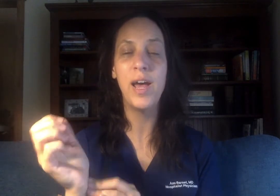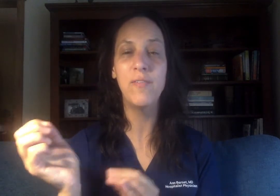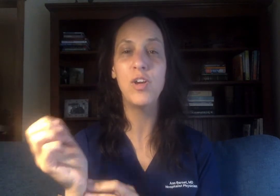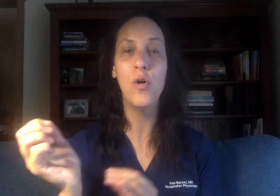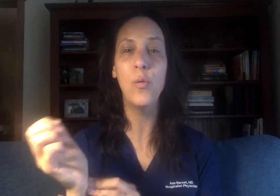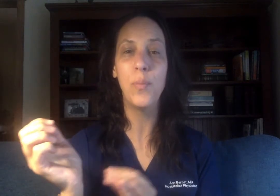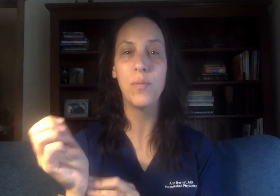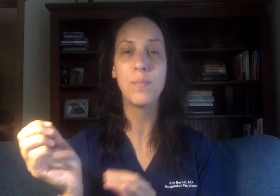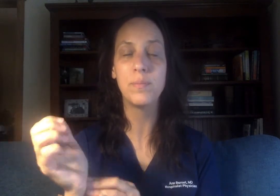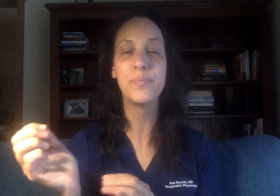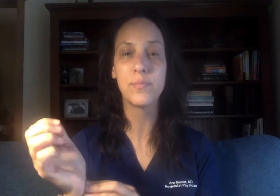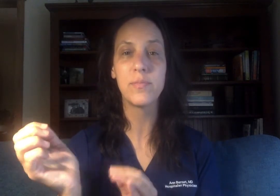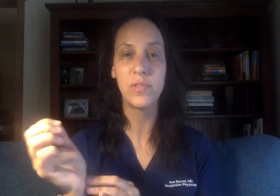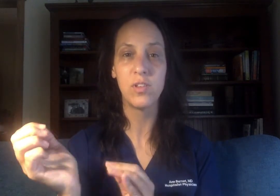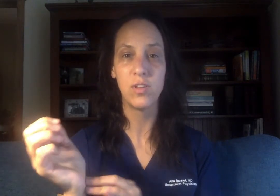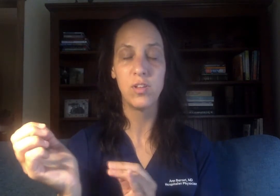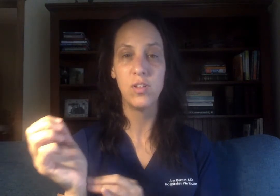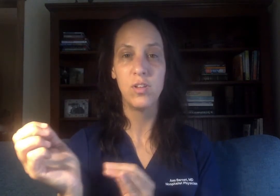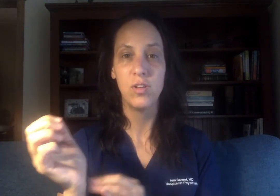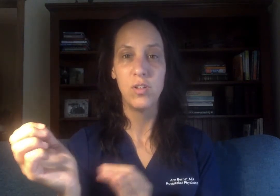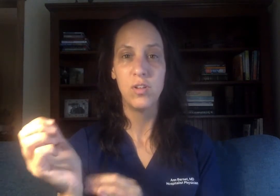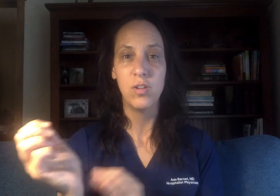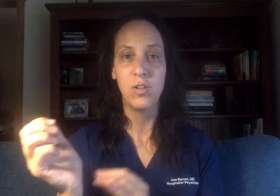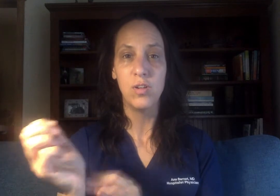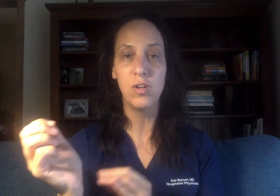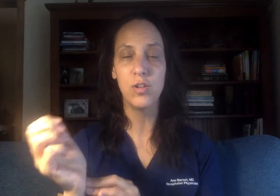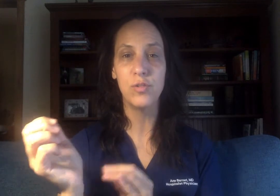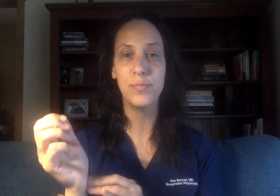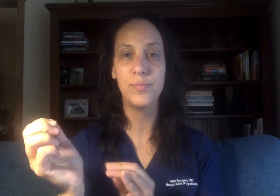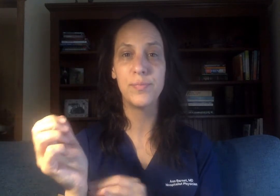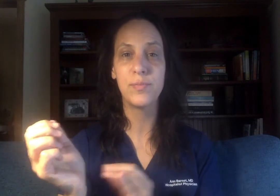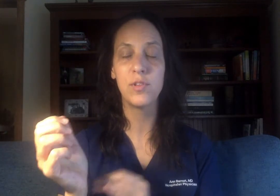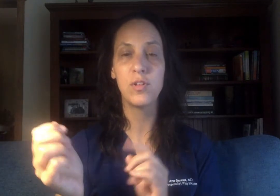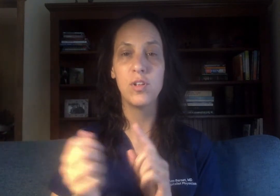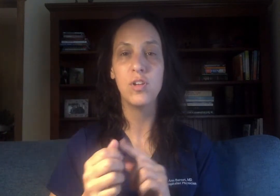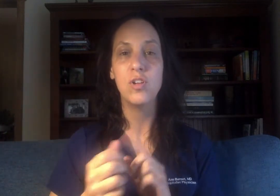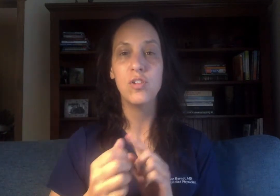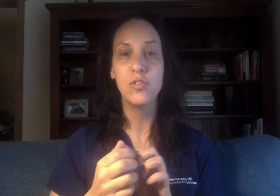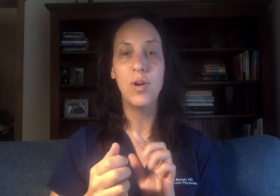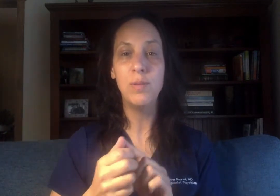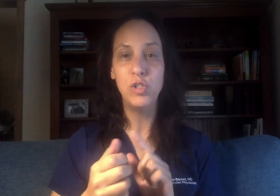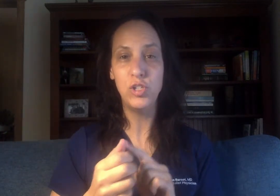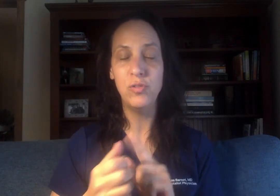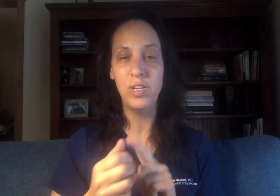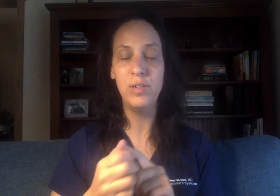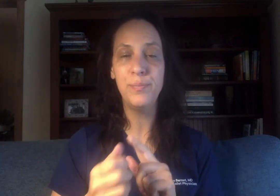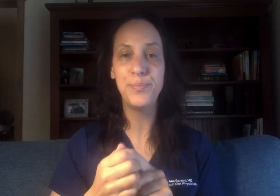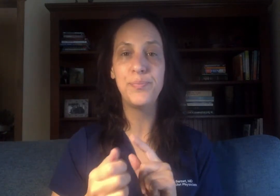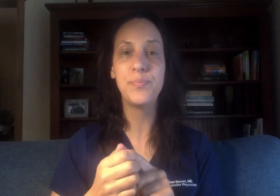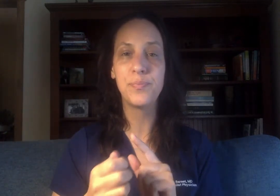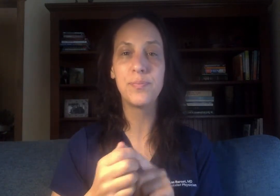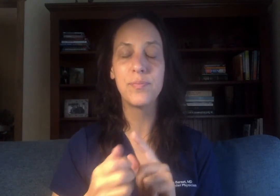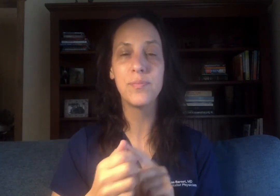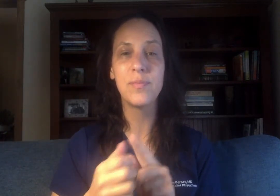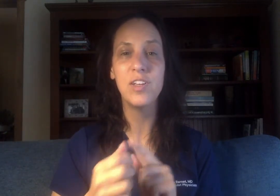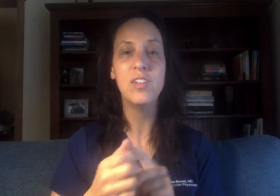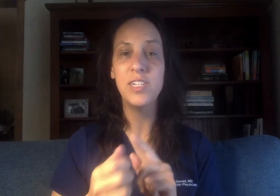having hope so I'm choosing to